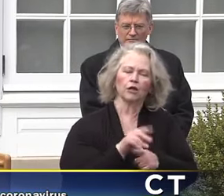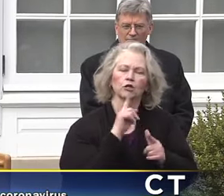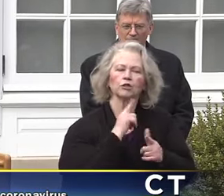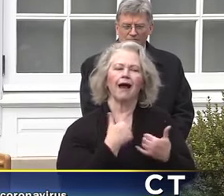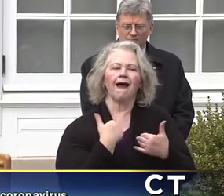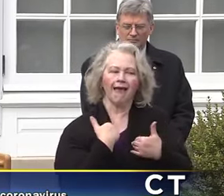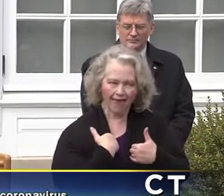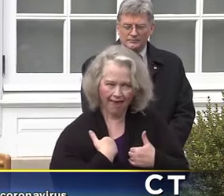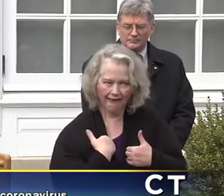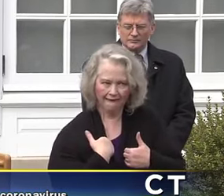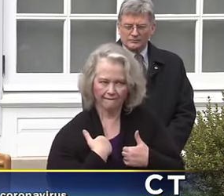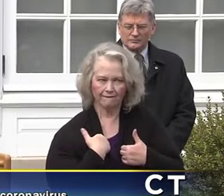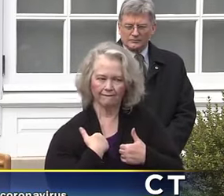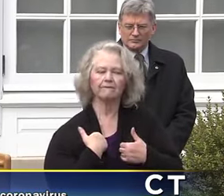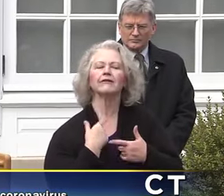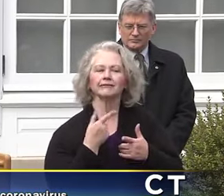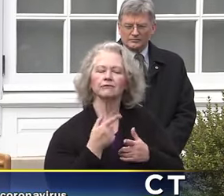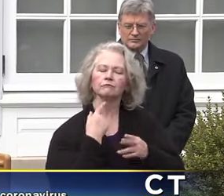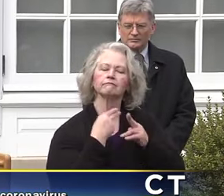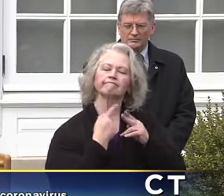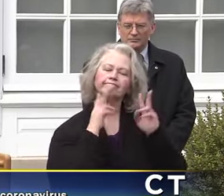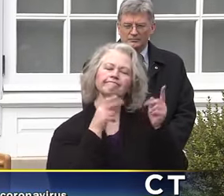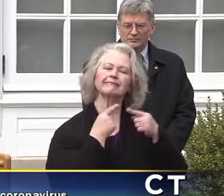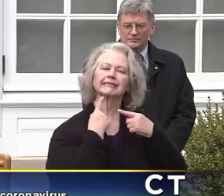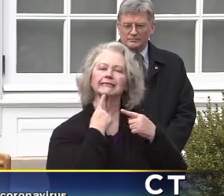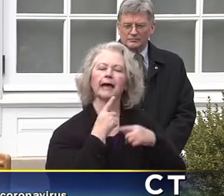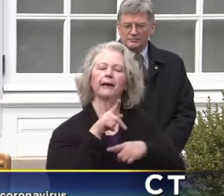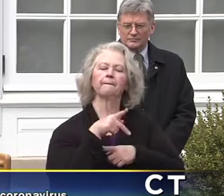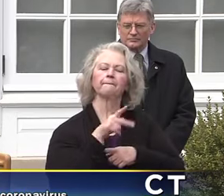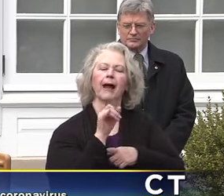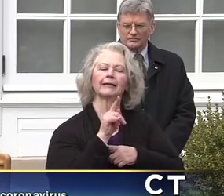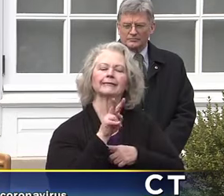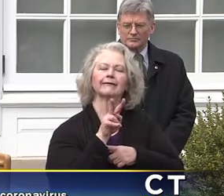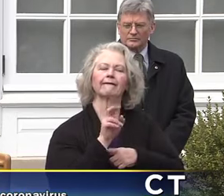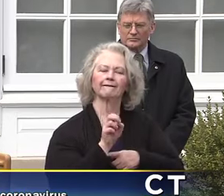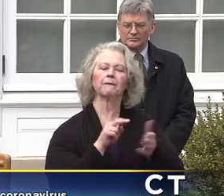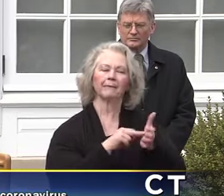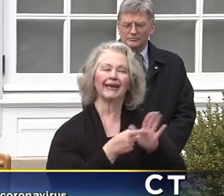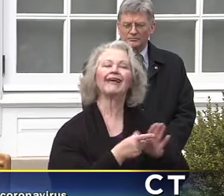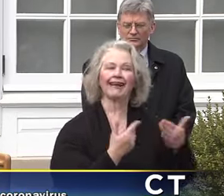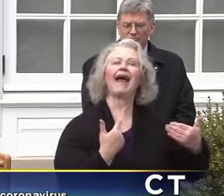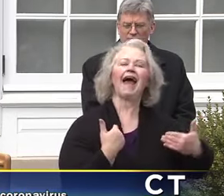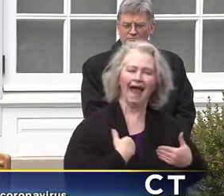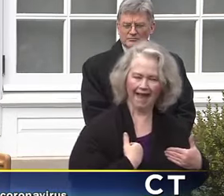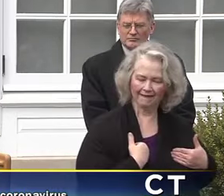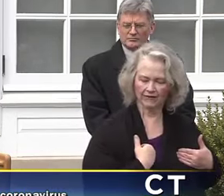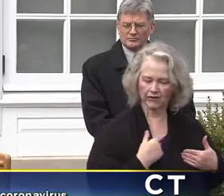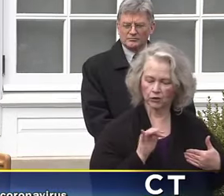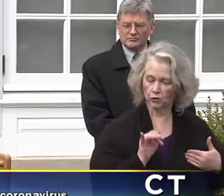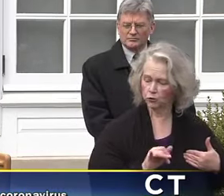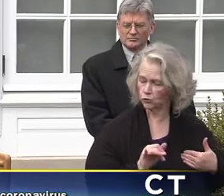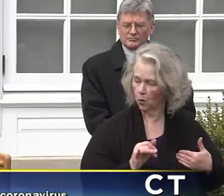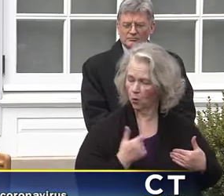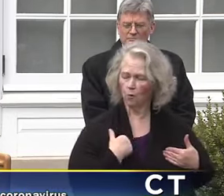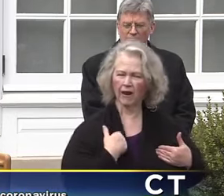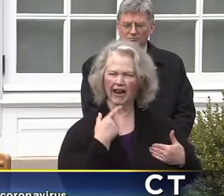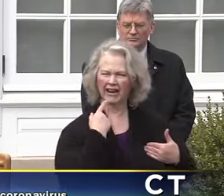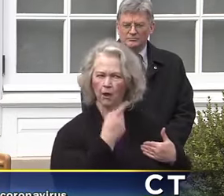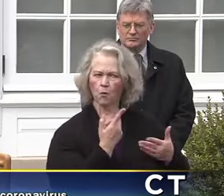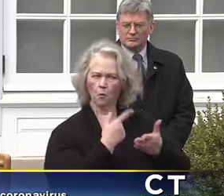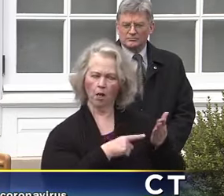example, we've done, just give you the exact number from the state laboratory,